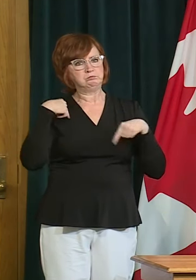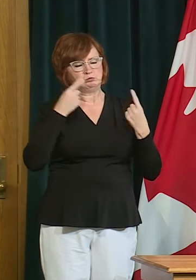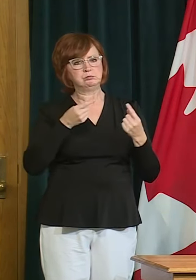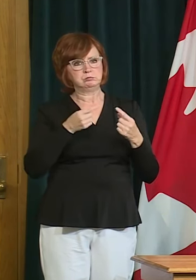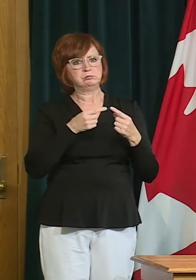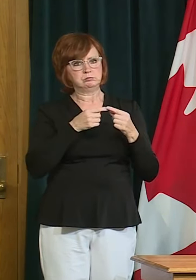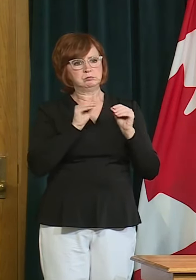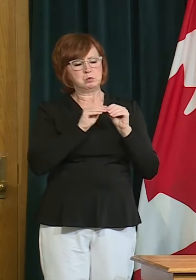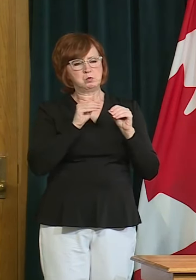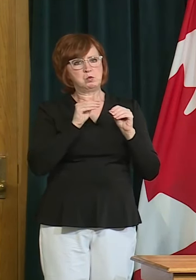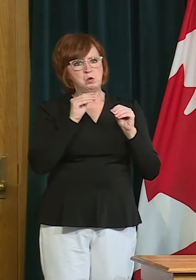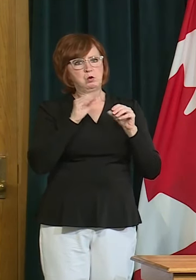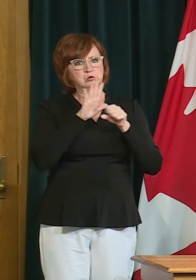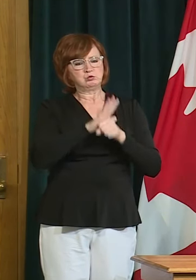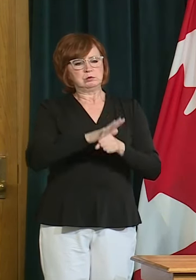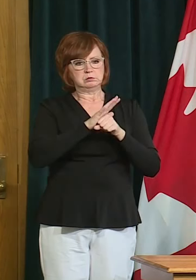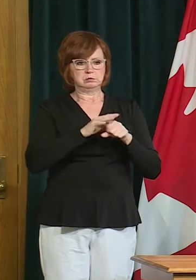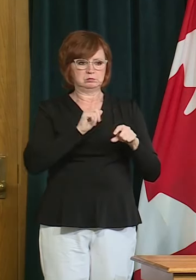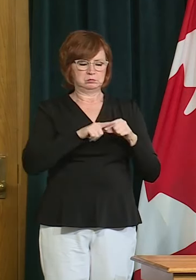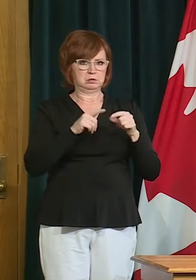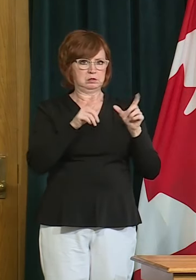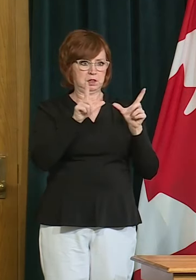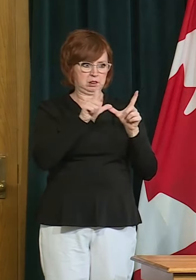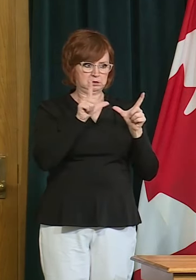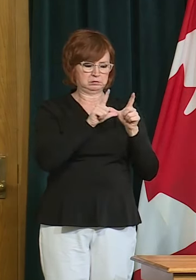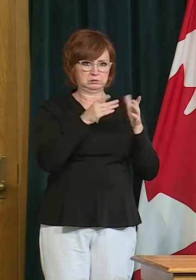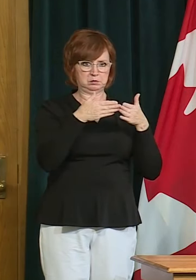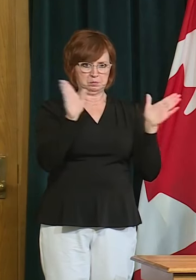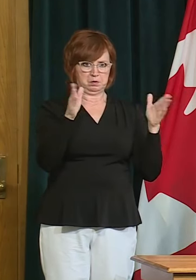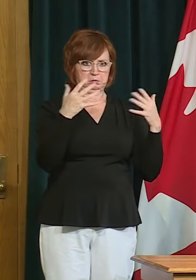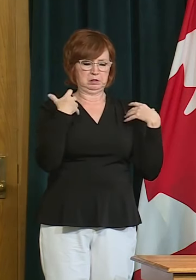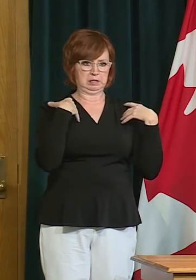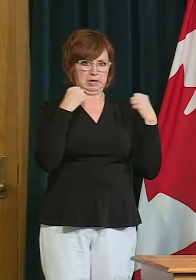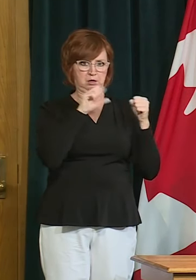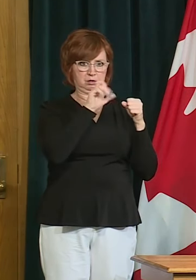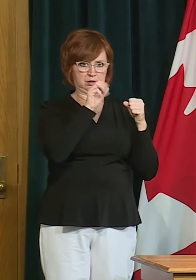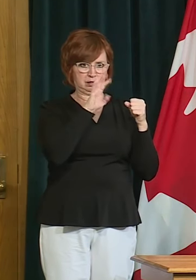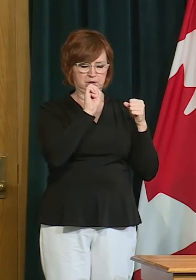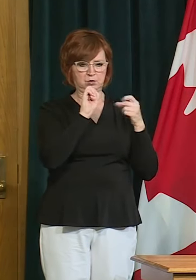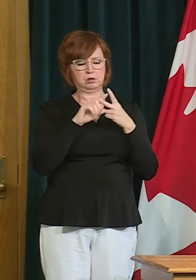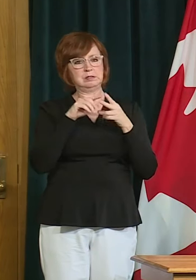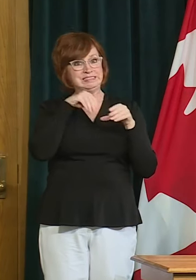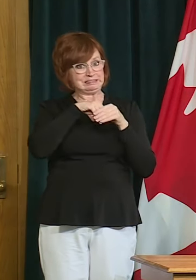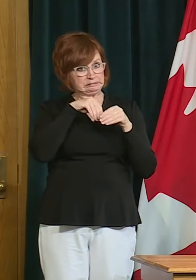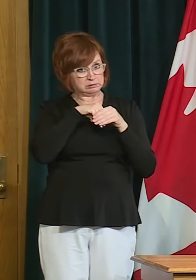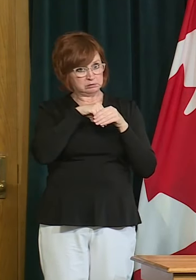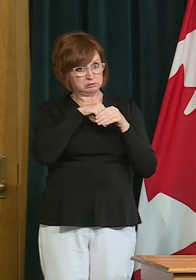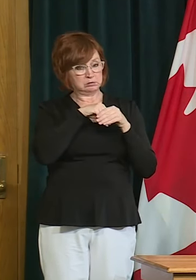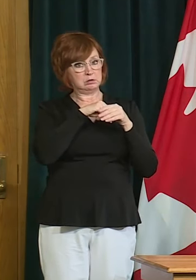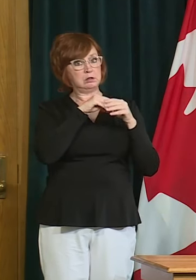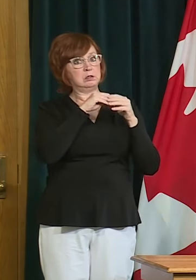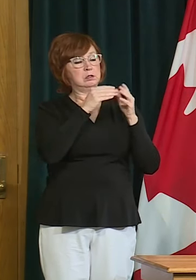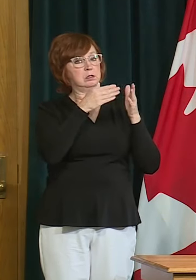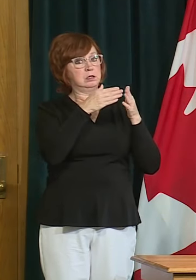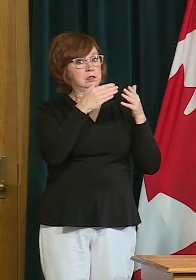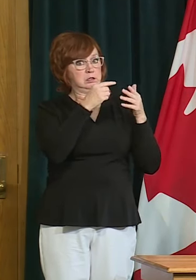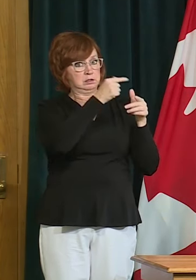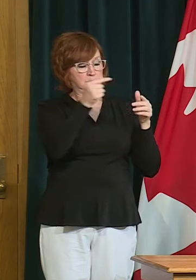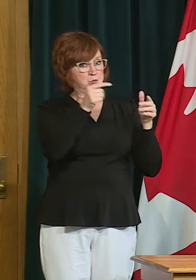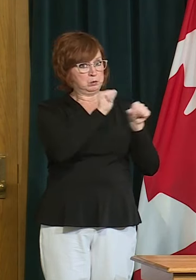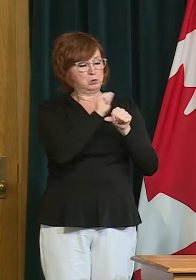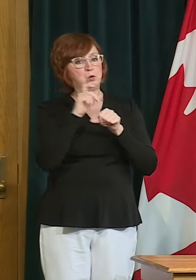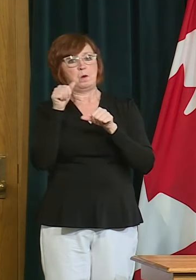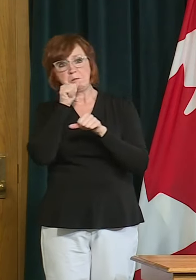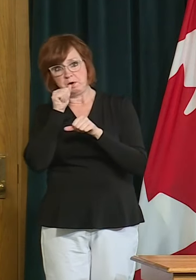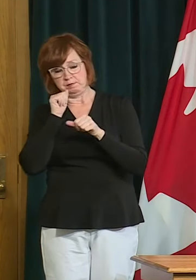facility which are under public health orders ordering visitor restrictions. We understand the additional pressure that